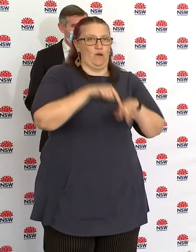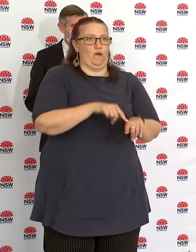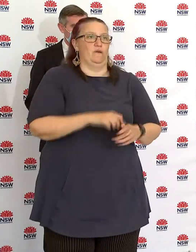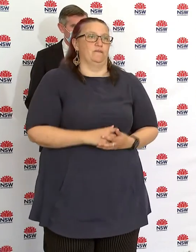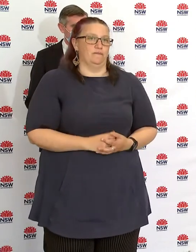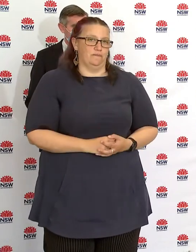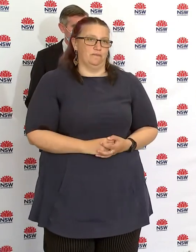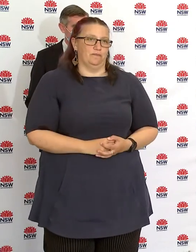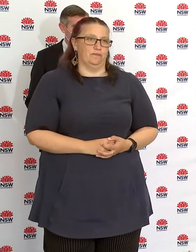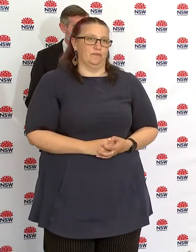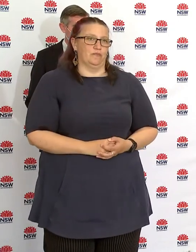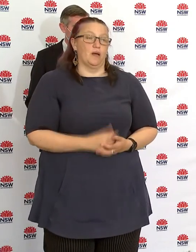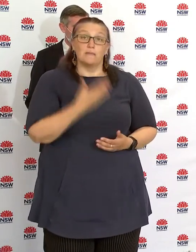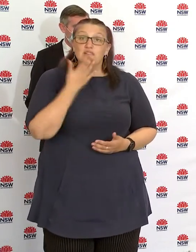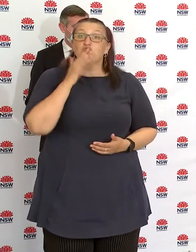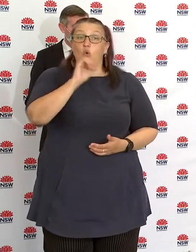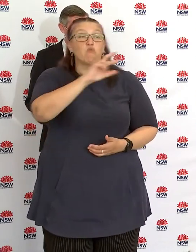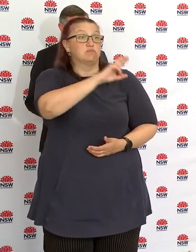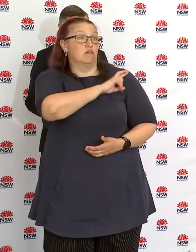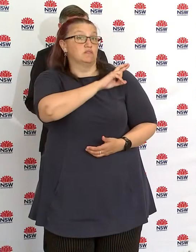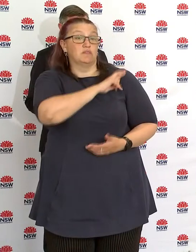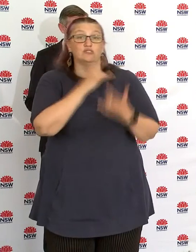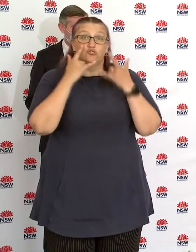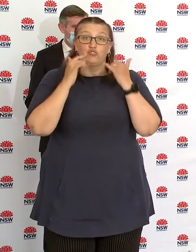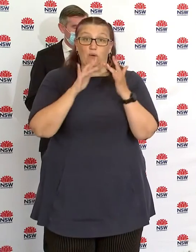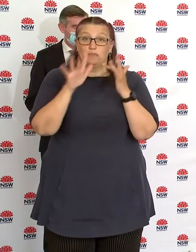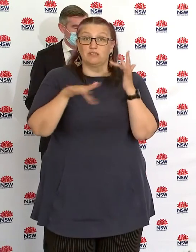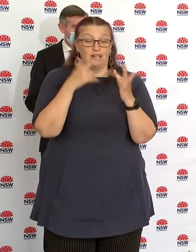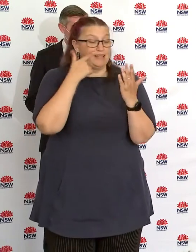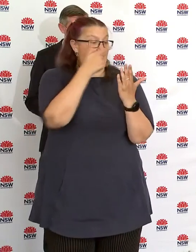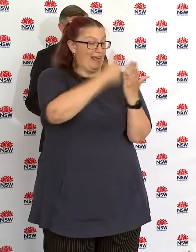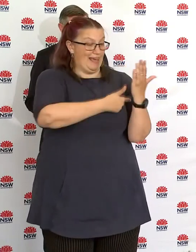to try and reduce the number of people infectious in the community.